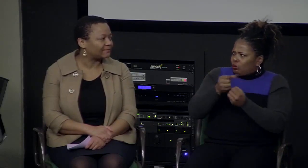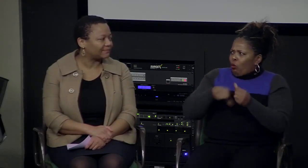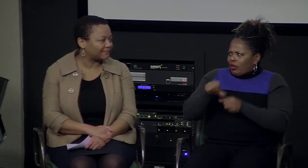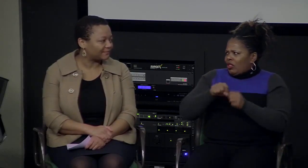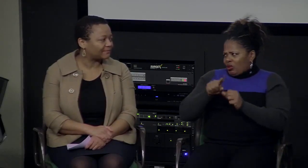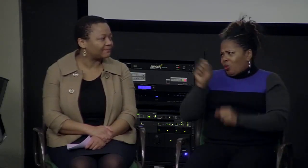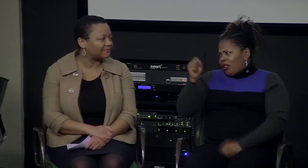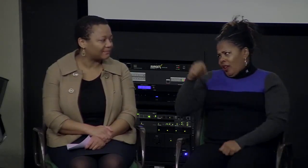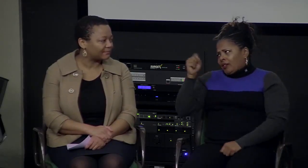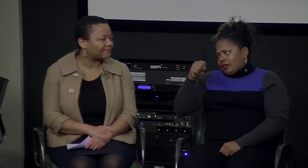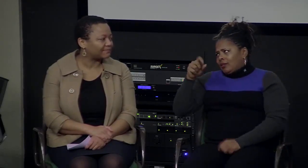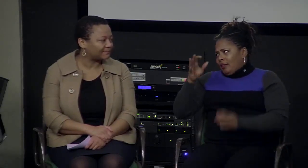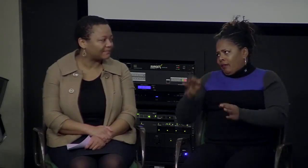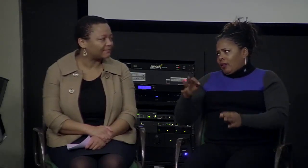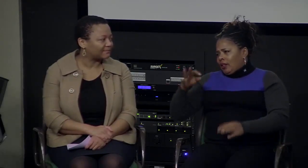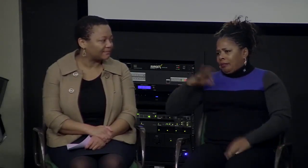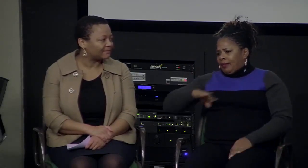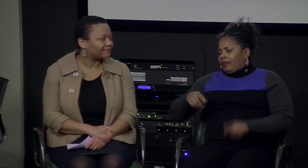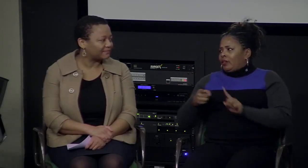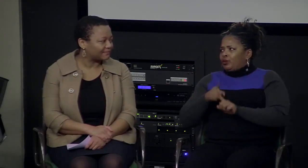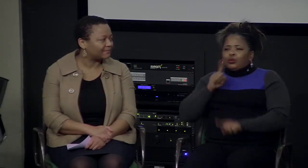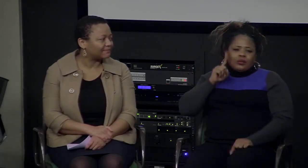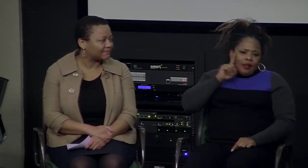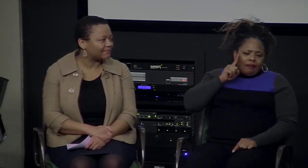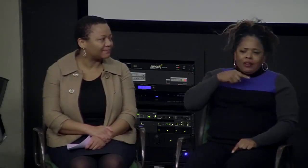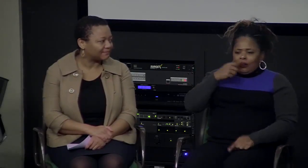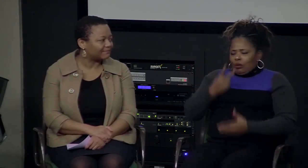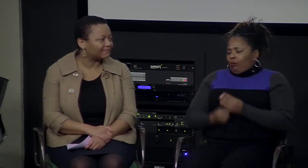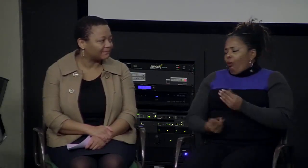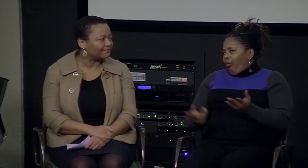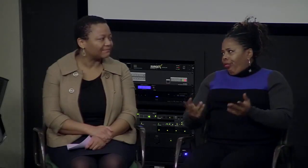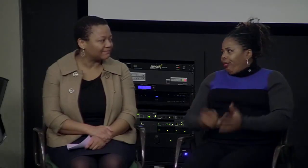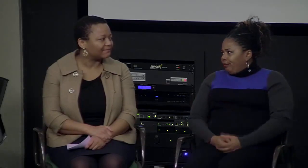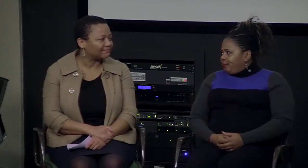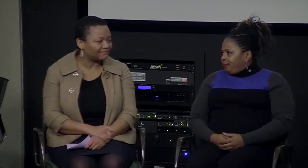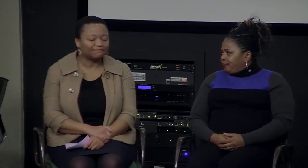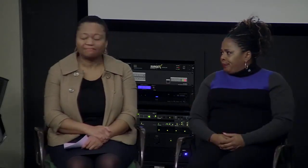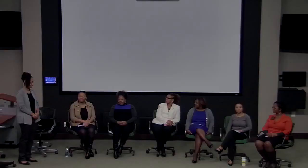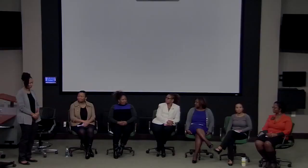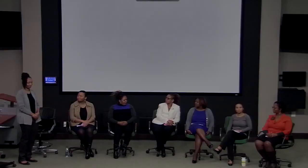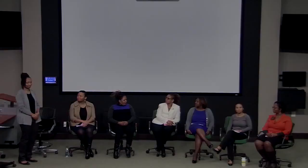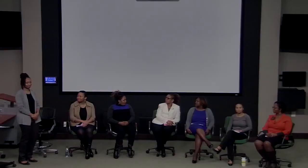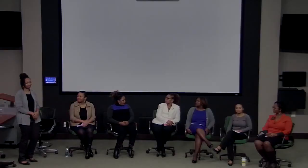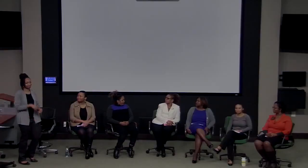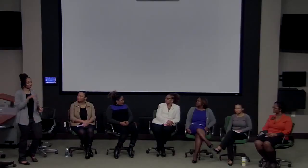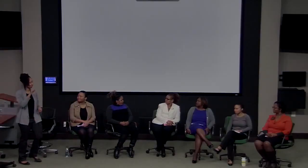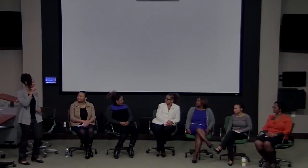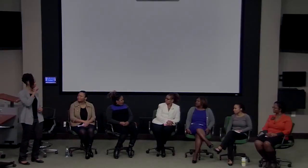associations or making it a larger group, there's definitely a benefit for both hearing and deaf interpreters.